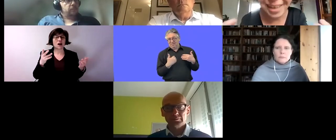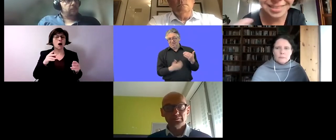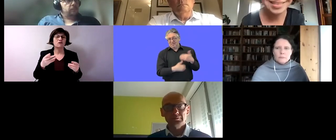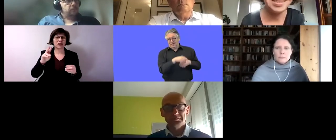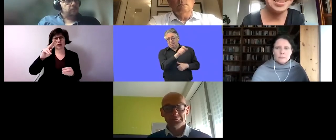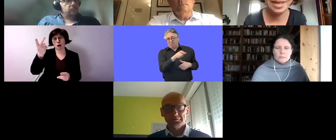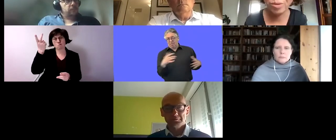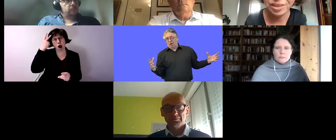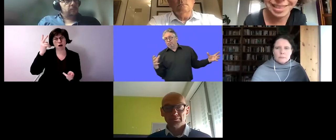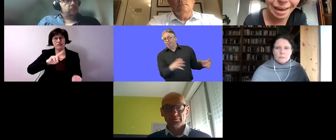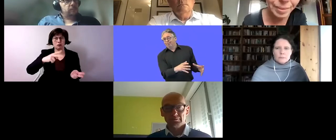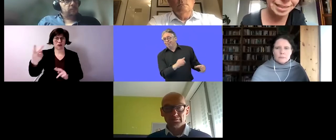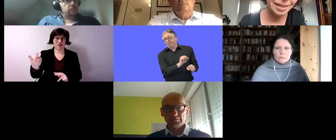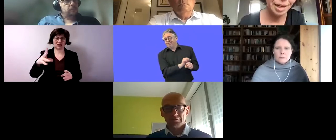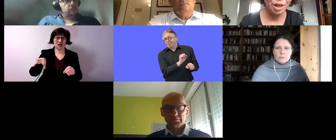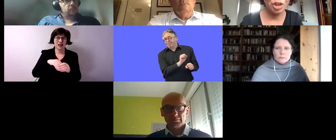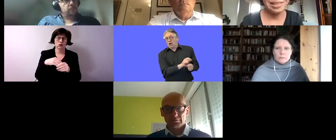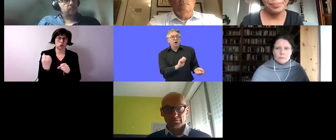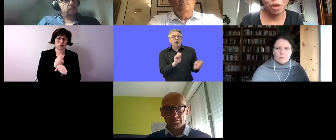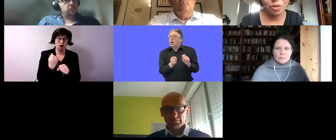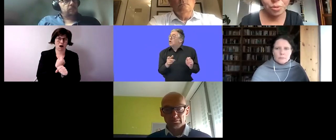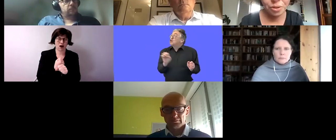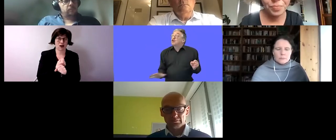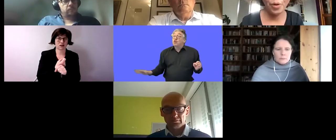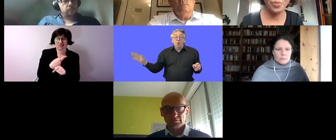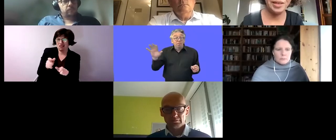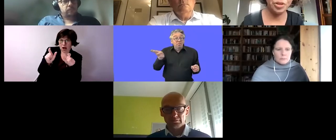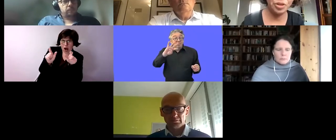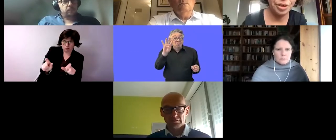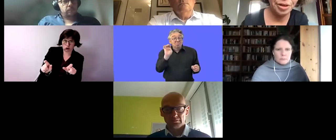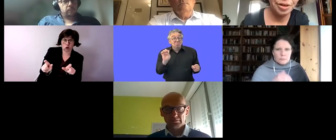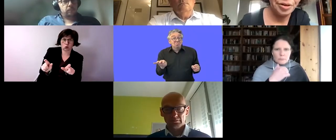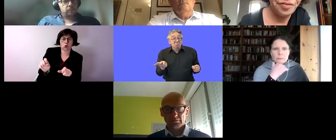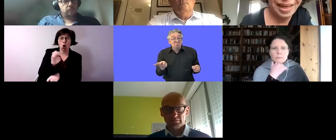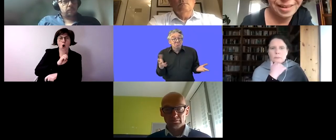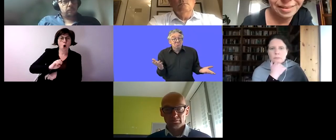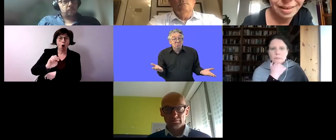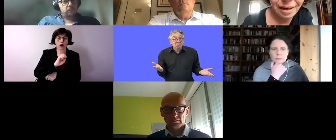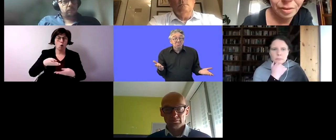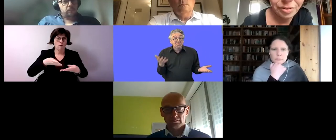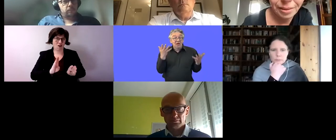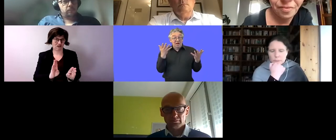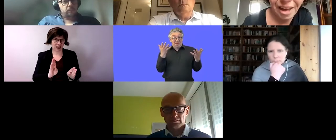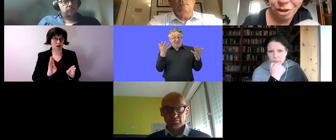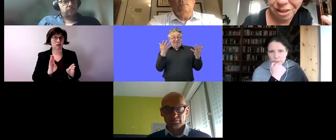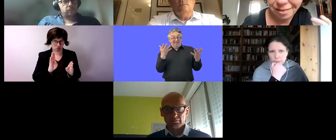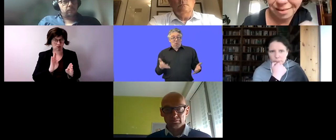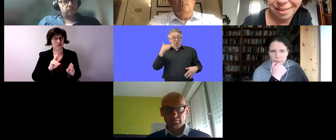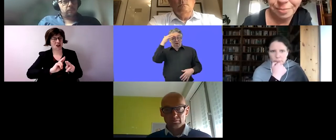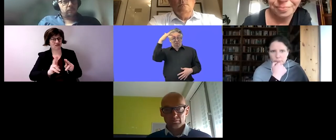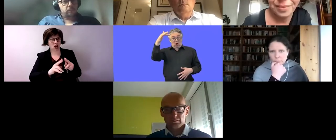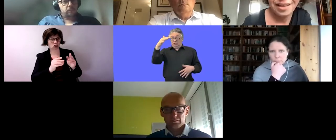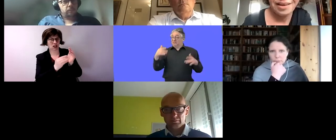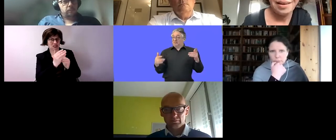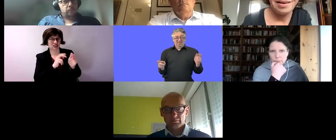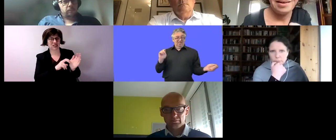raised today's title is a shift of paradigm inclusive working instead of segregation european